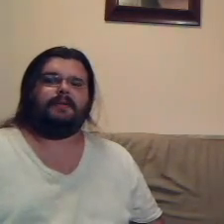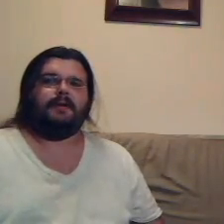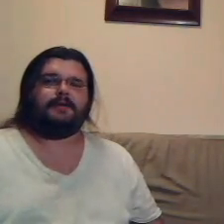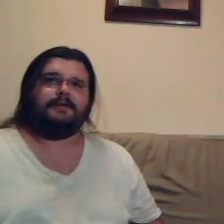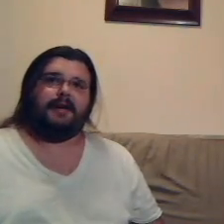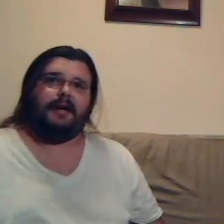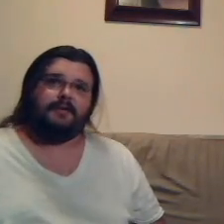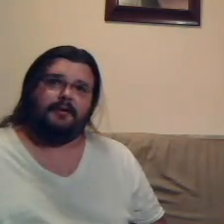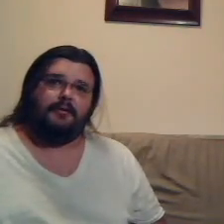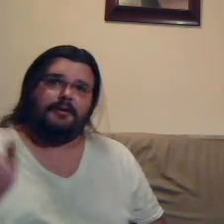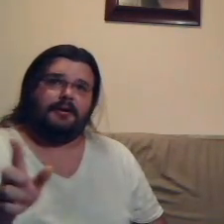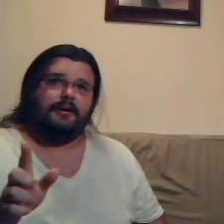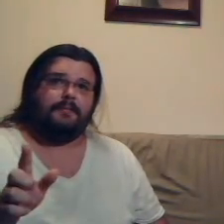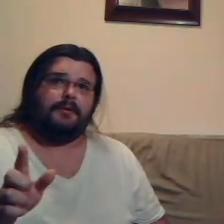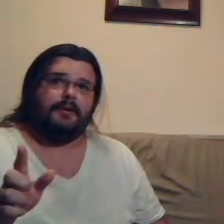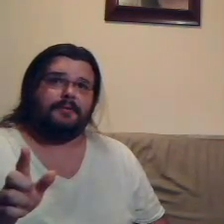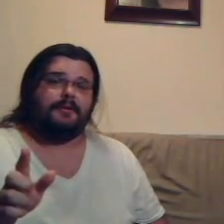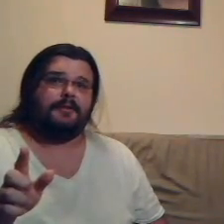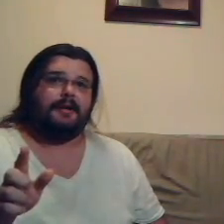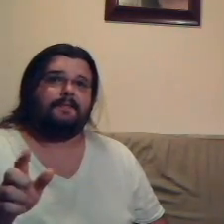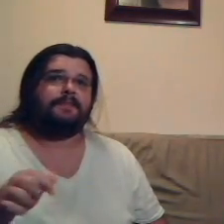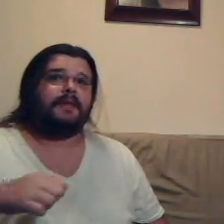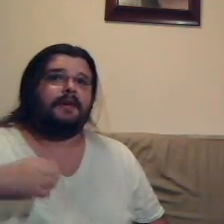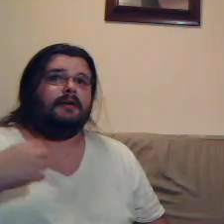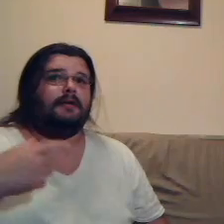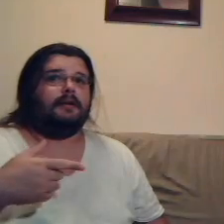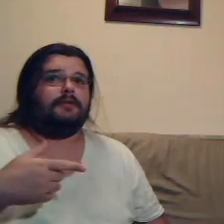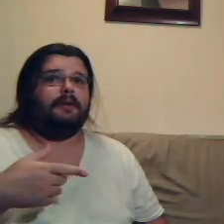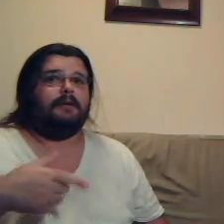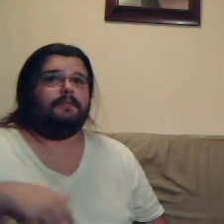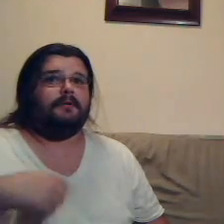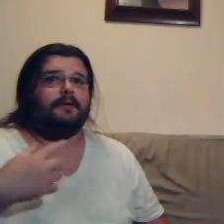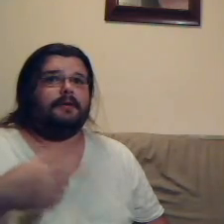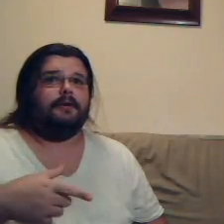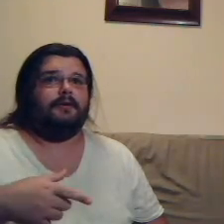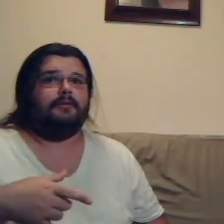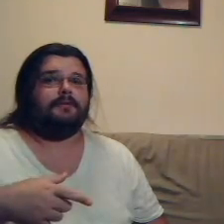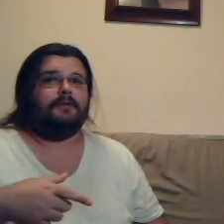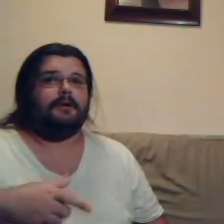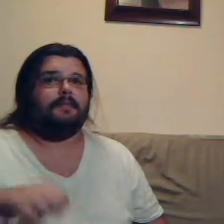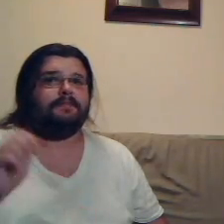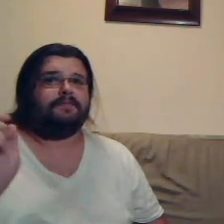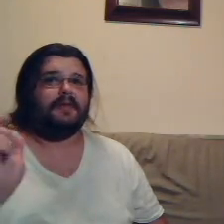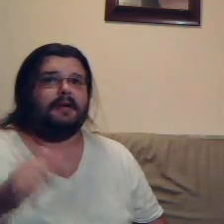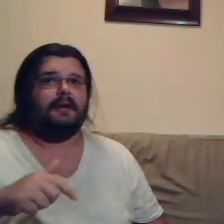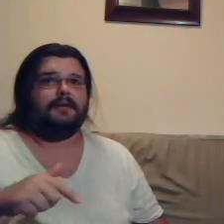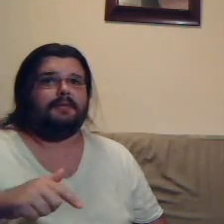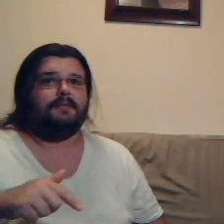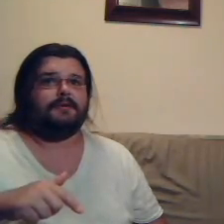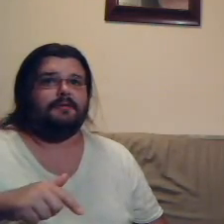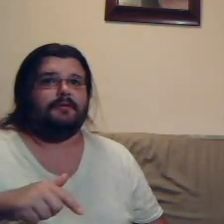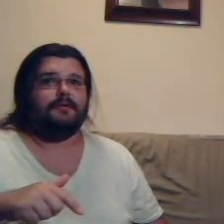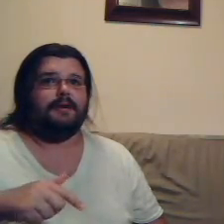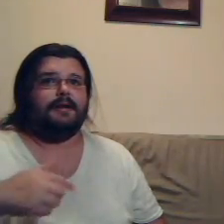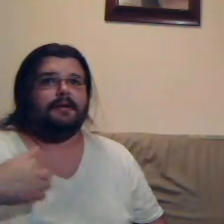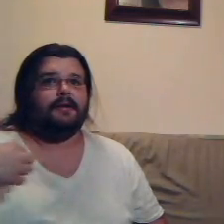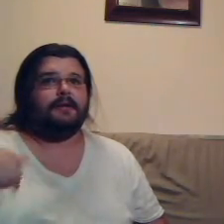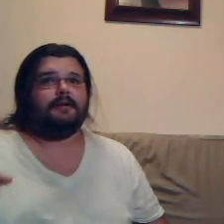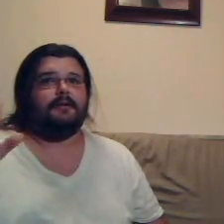It's designed to go in there, you pull up to the thing, look at the reading board, know what you want, give it to put your order in, go